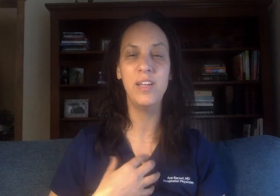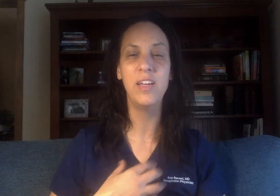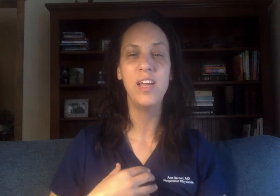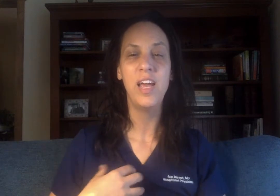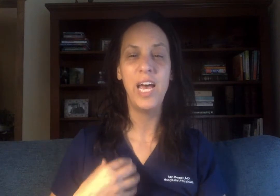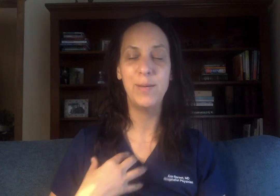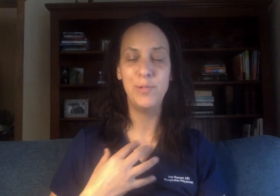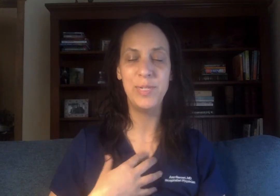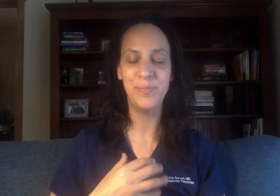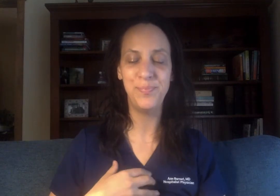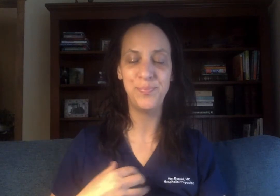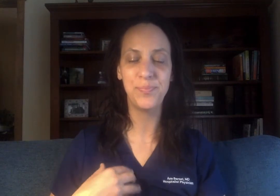abdomen.